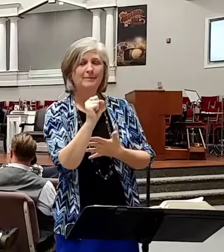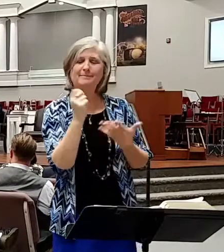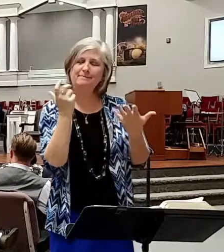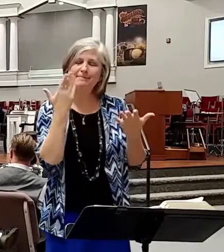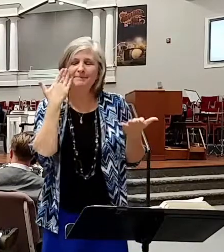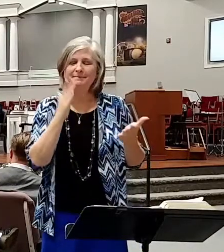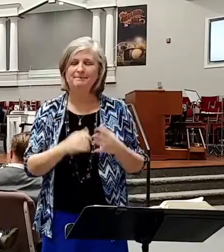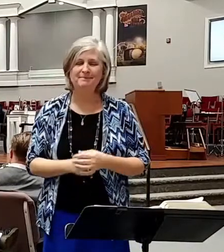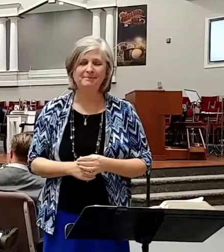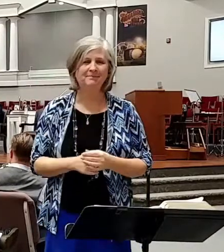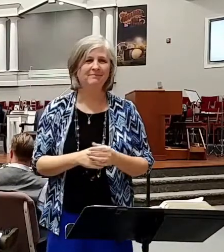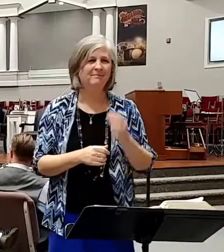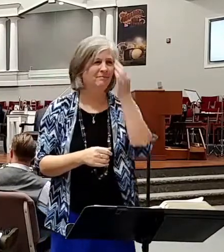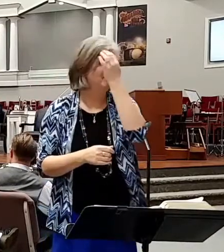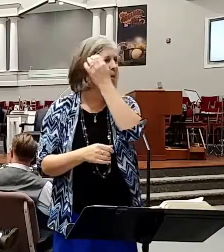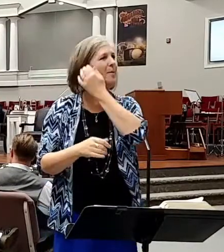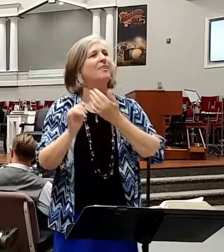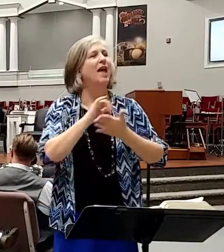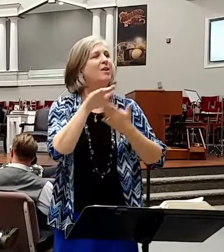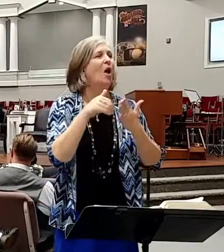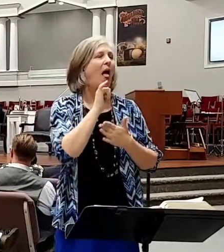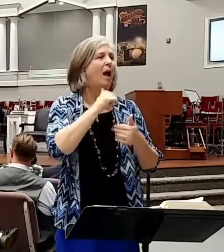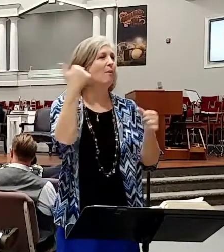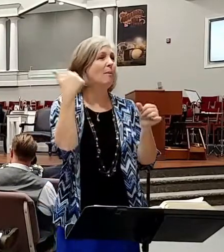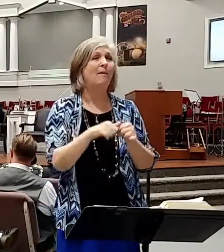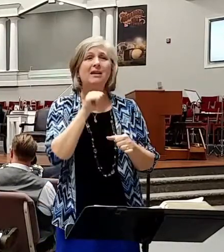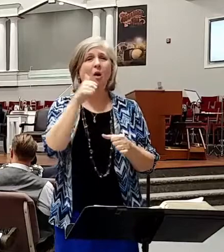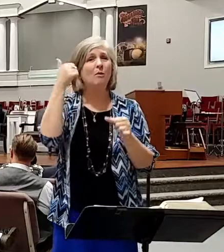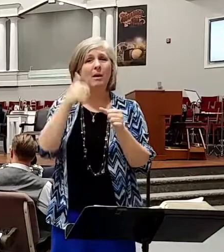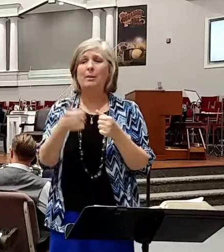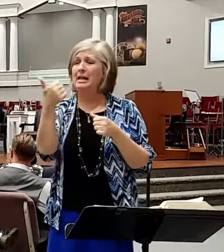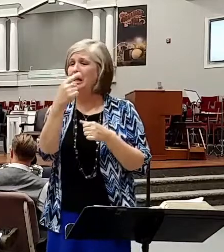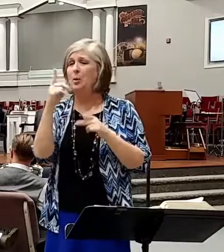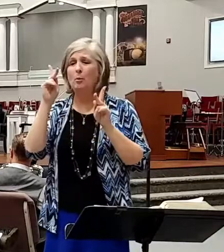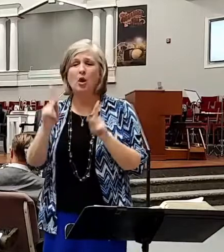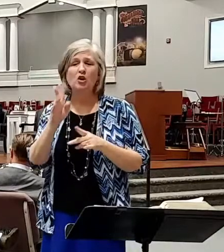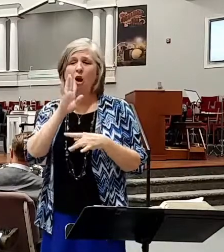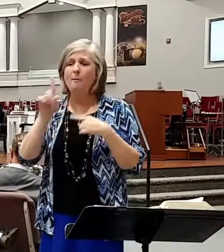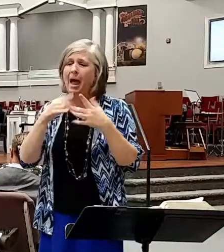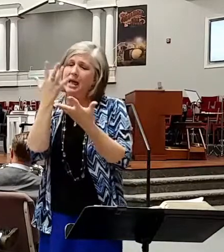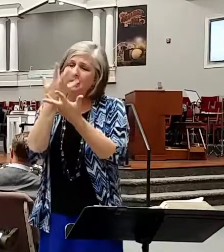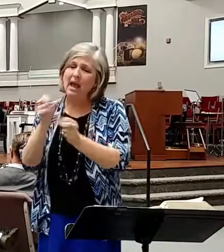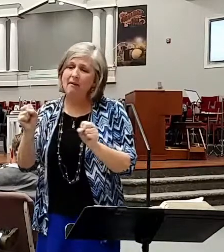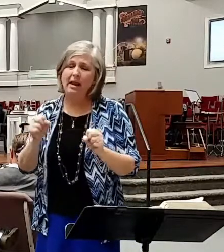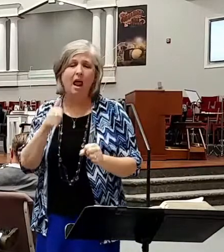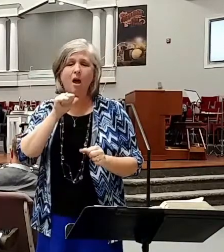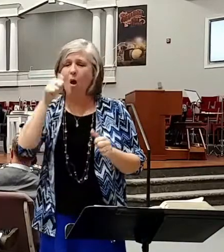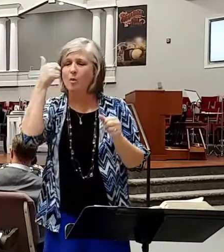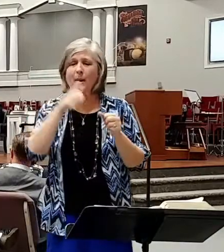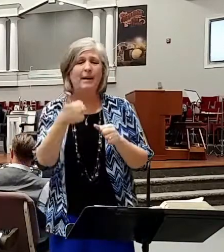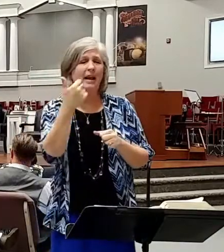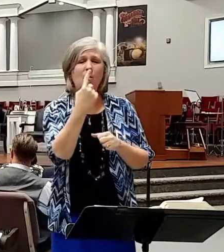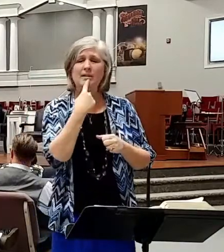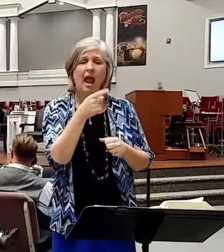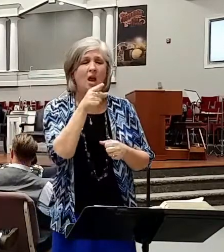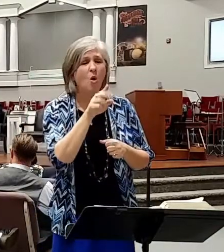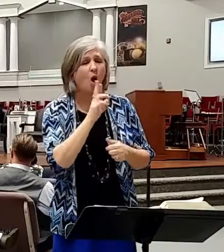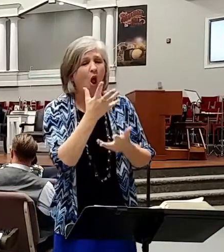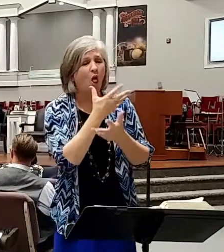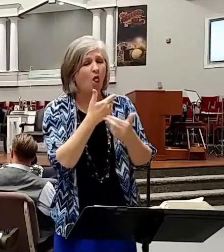That's all I remember. I don't remember anybody bringing up salvation. I don't remember anybody telling me I was lost. Nobody really preached the Word. We